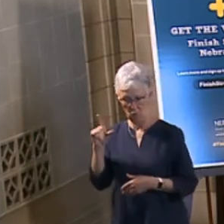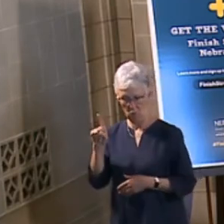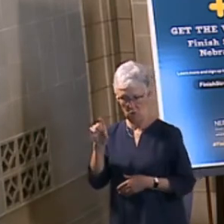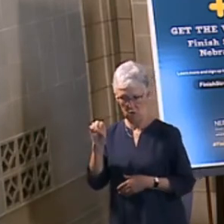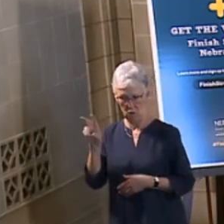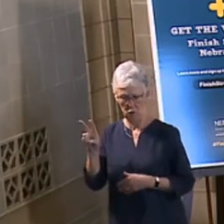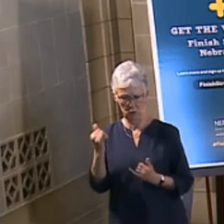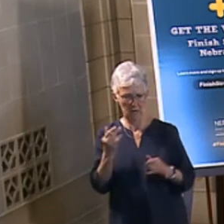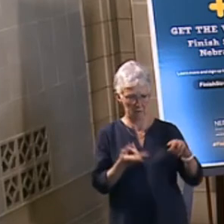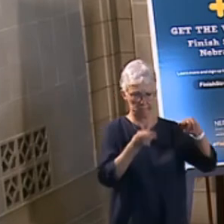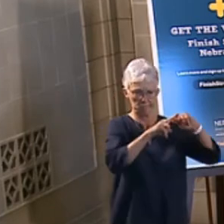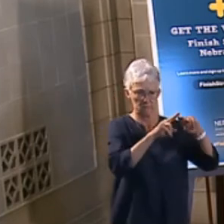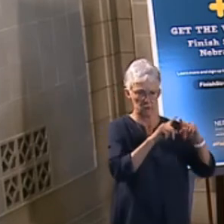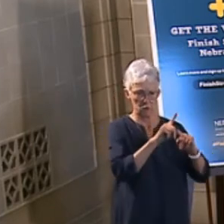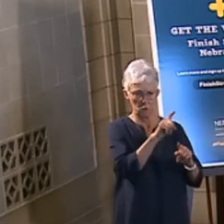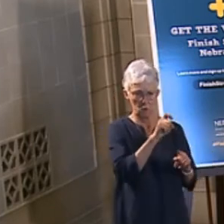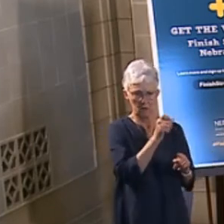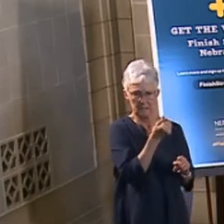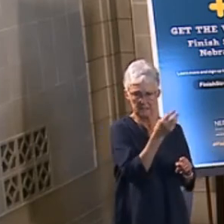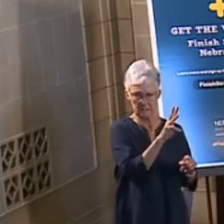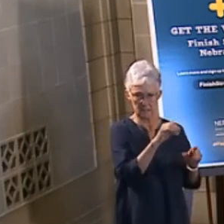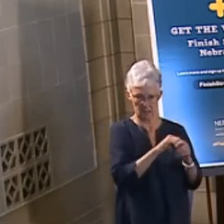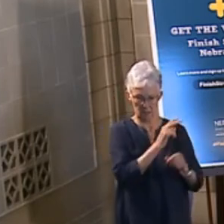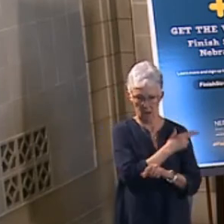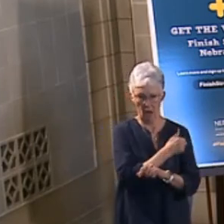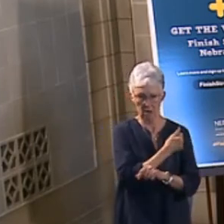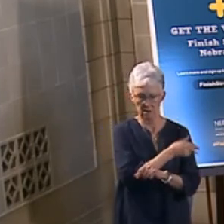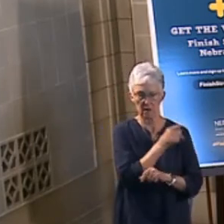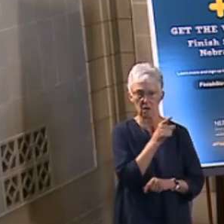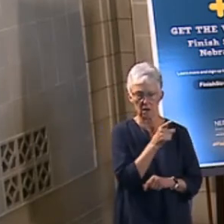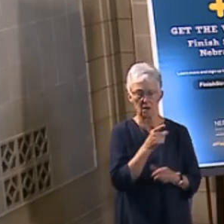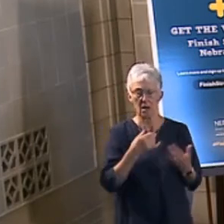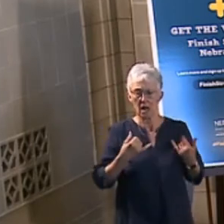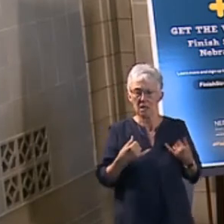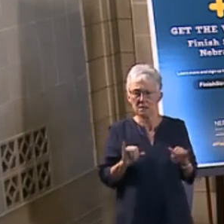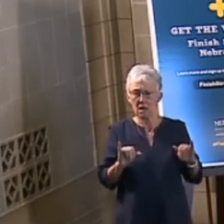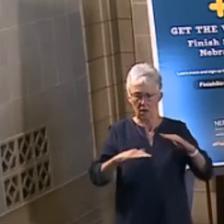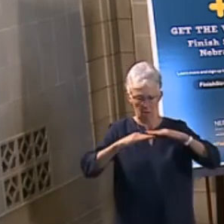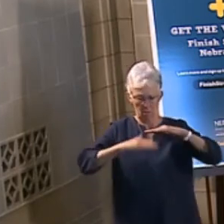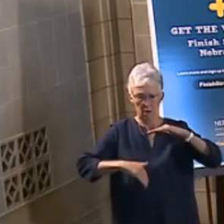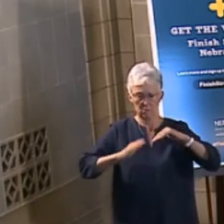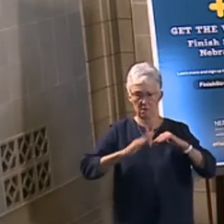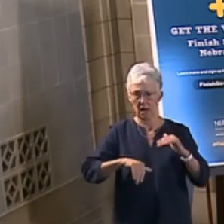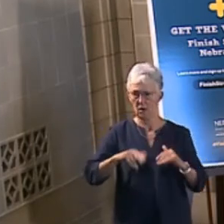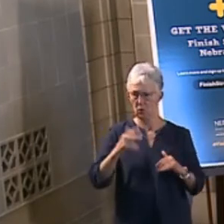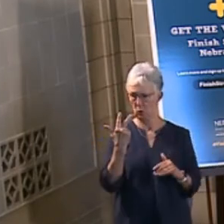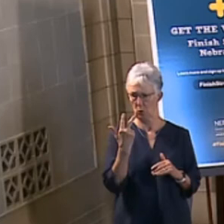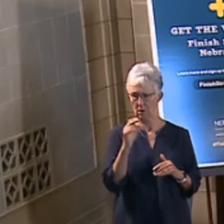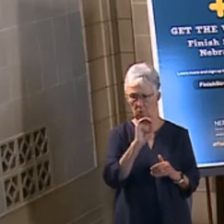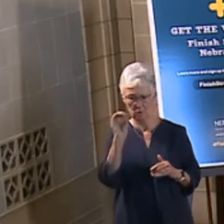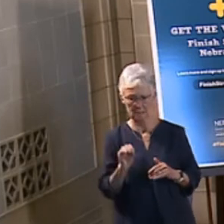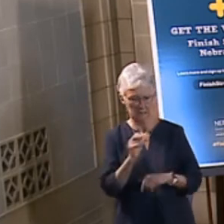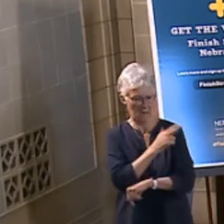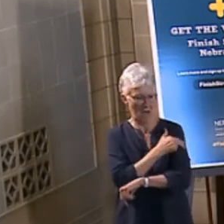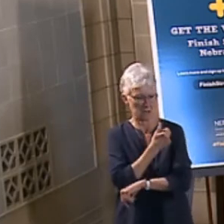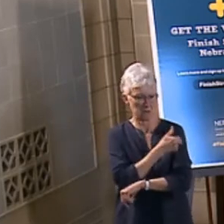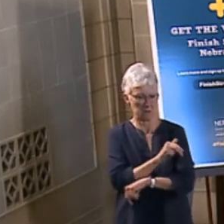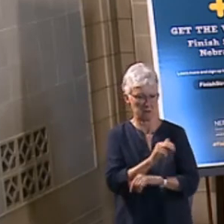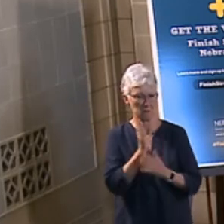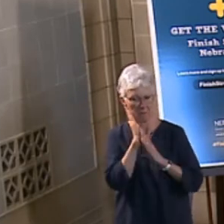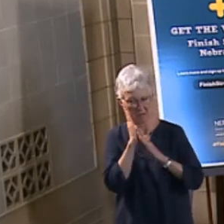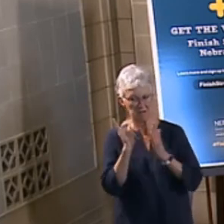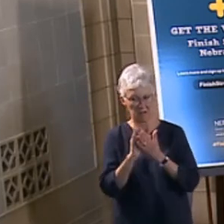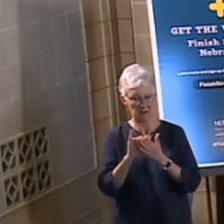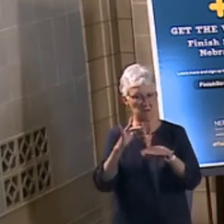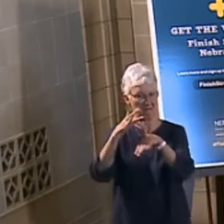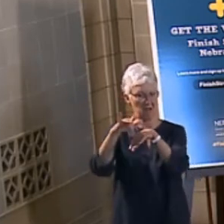116. And while that number still represents less than 3% of all the hospital beds that we have available right now in the state of Nebraska,